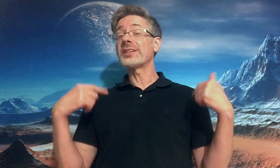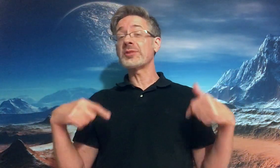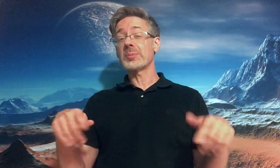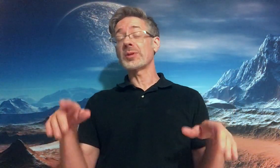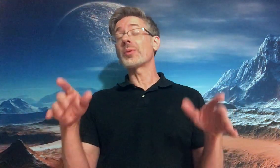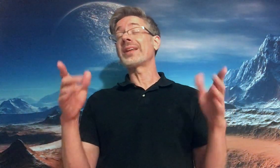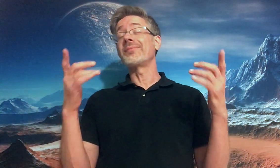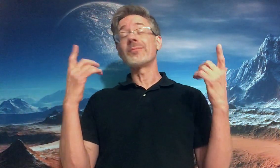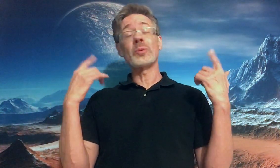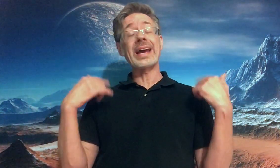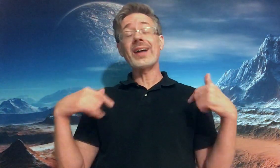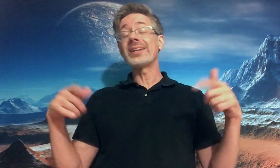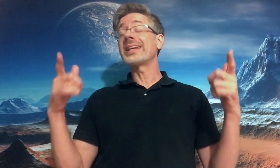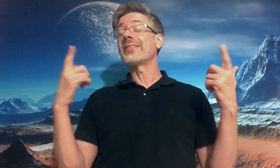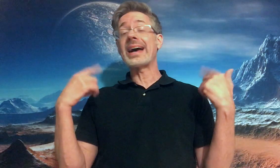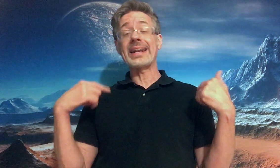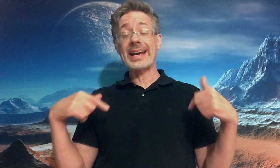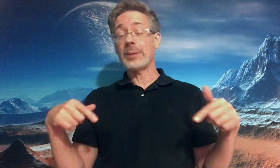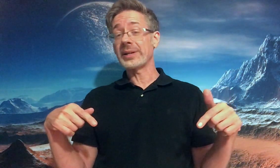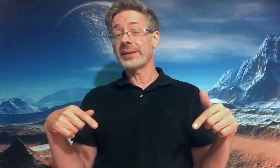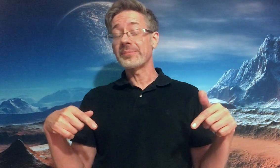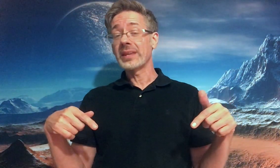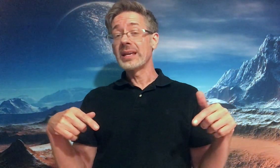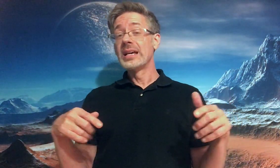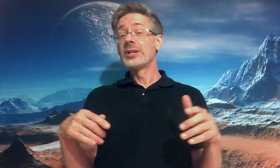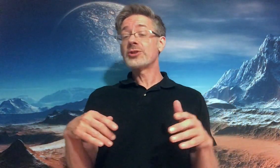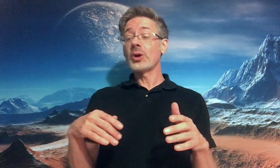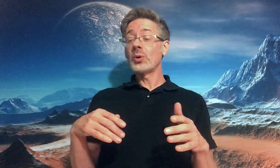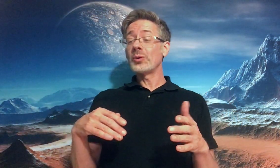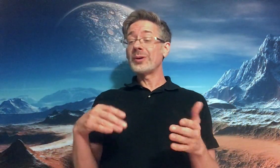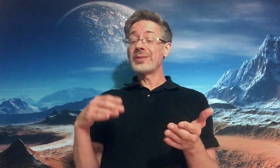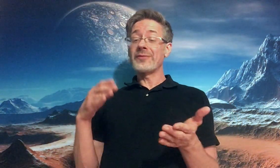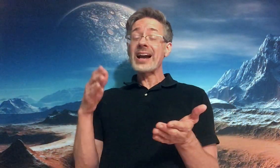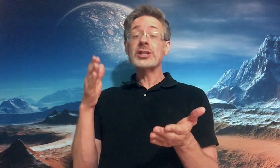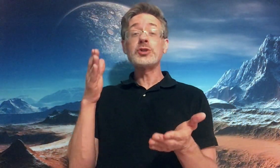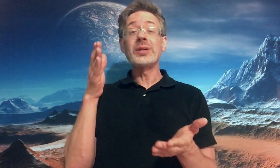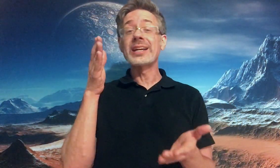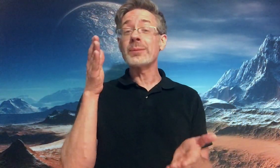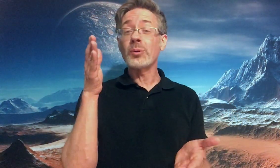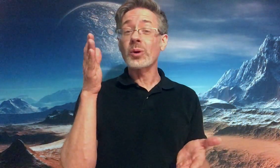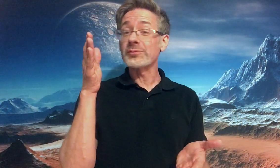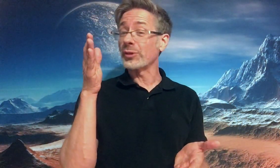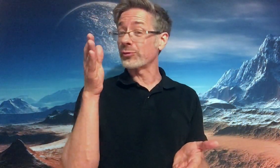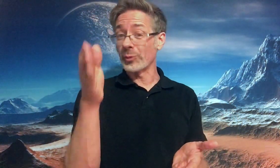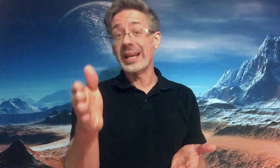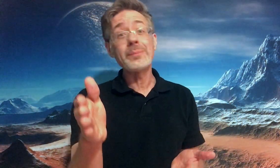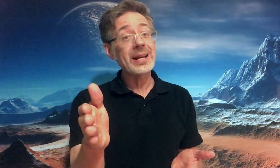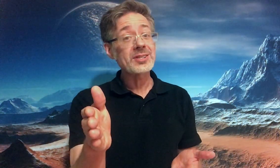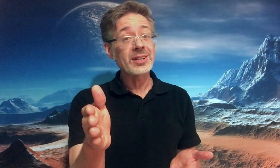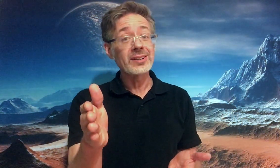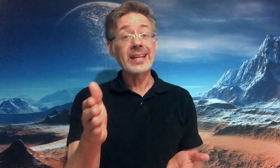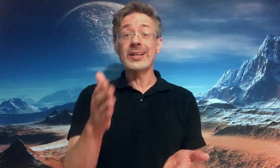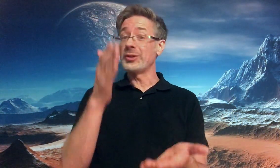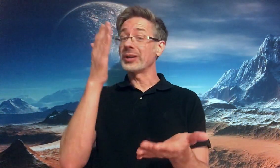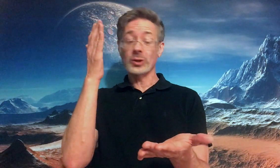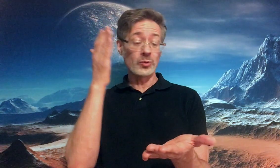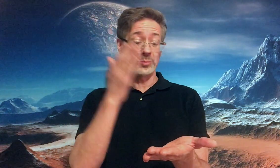difference between reality and that happening. So the fact that you can get porn for free, basically, and you can go from